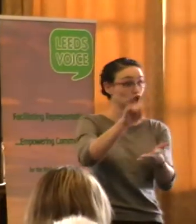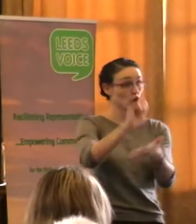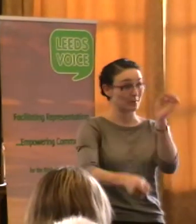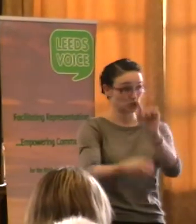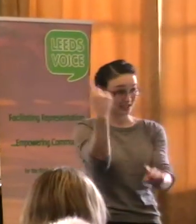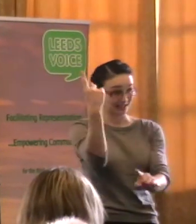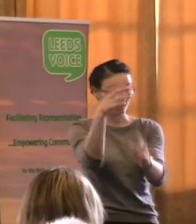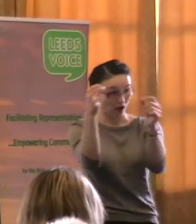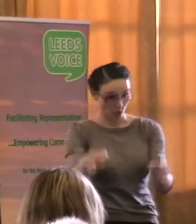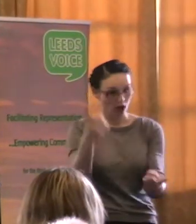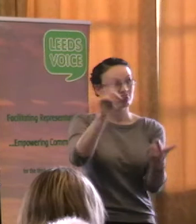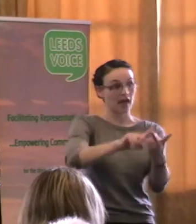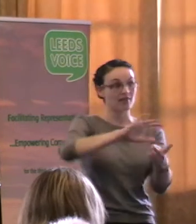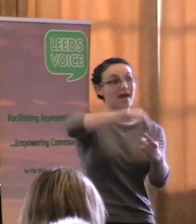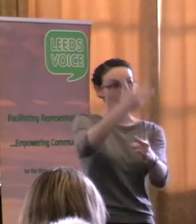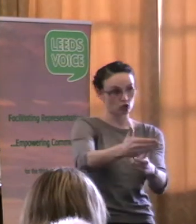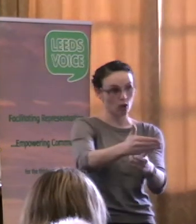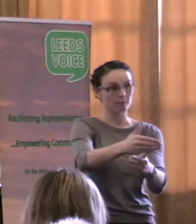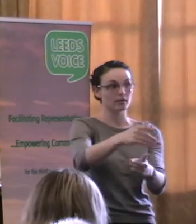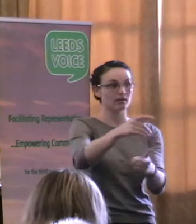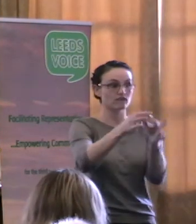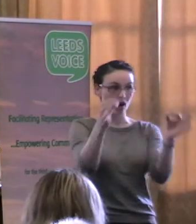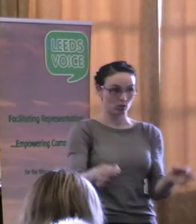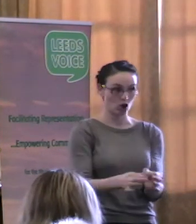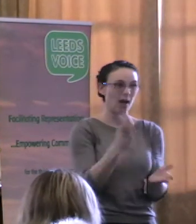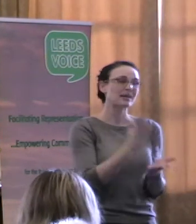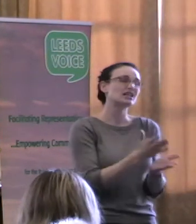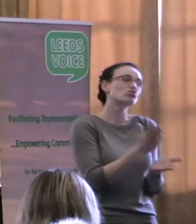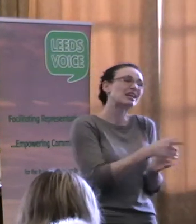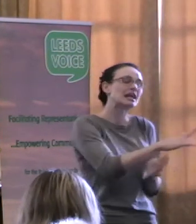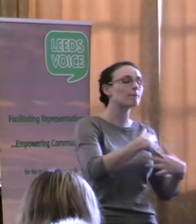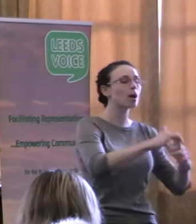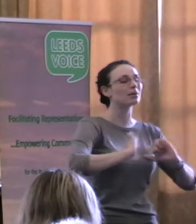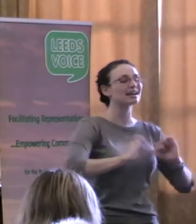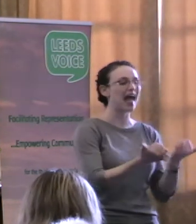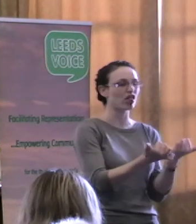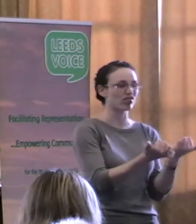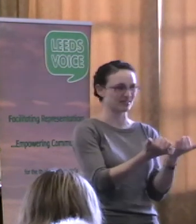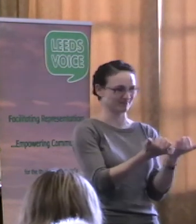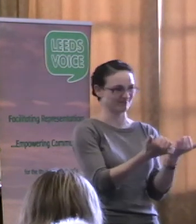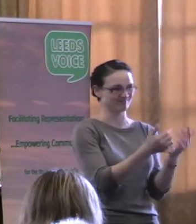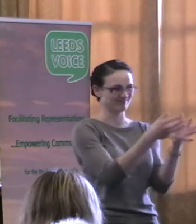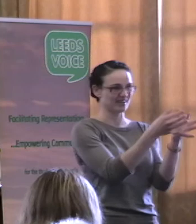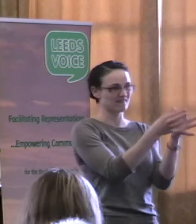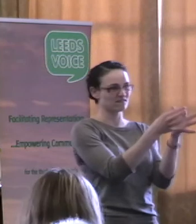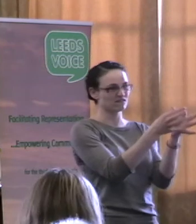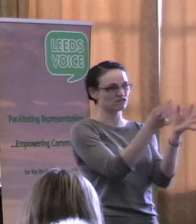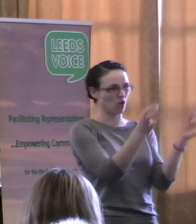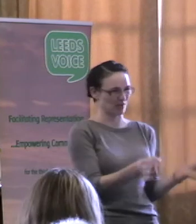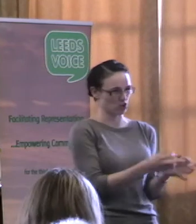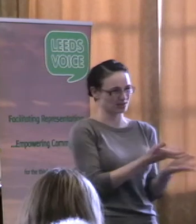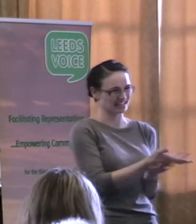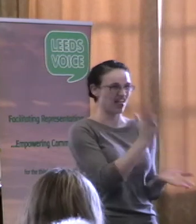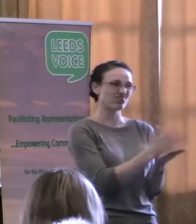framework. The public health white paper, in truth, has a very narrow set of questions. So I